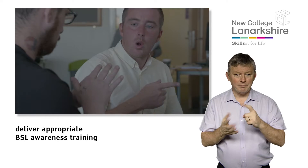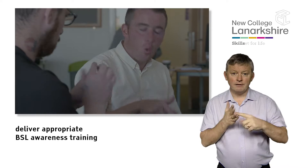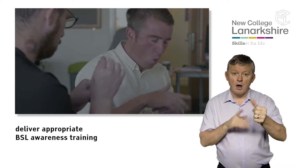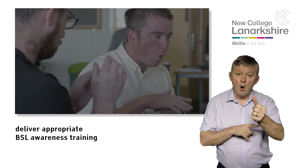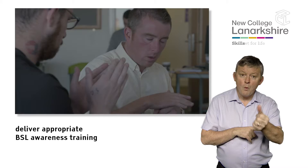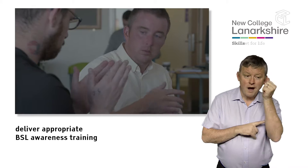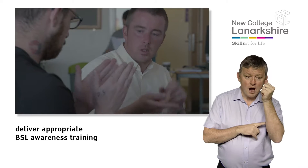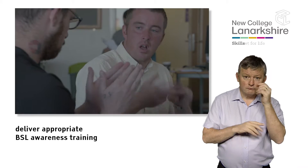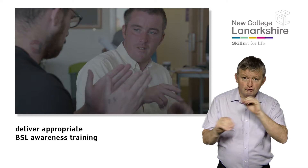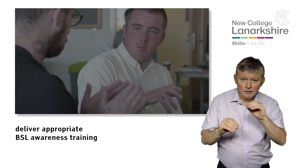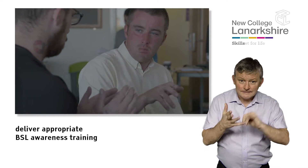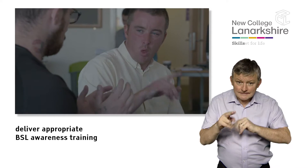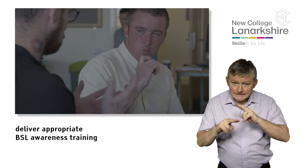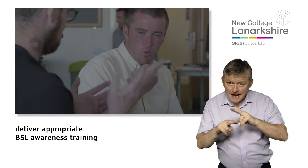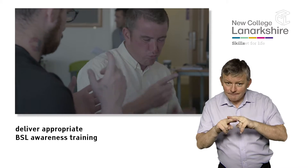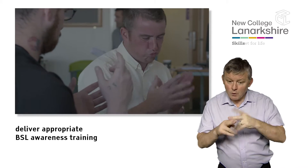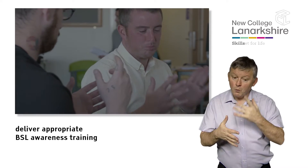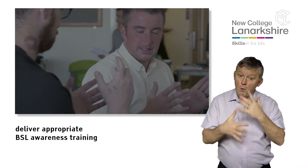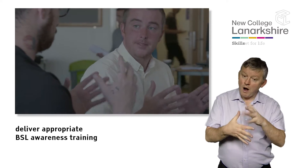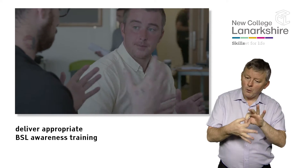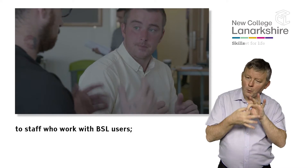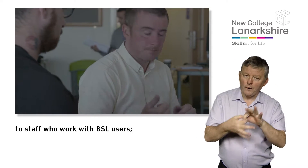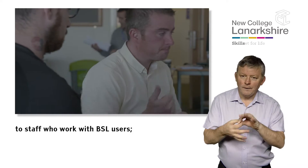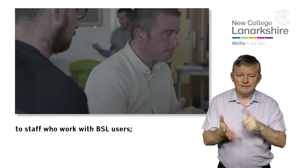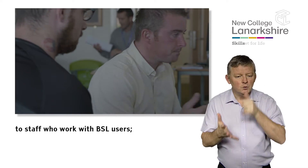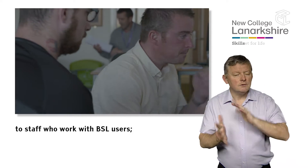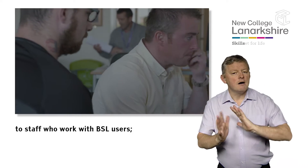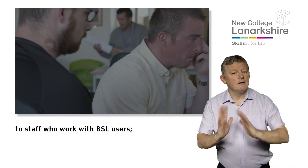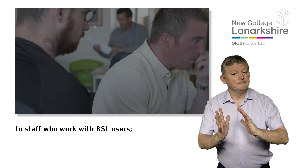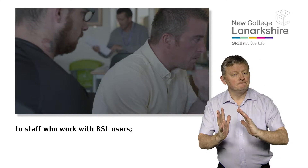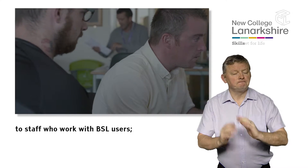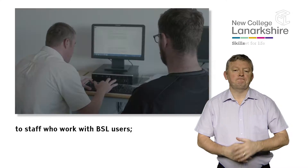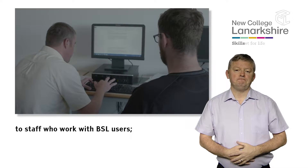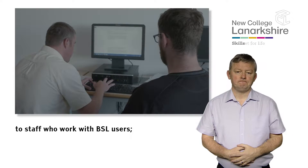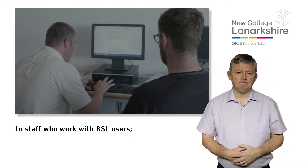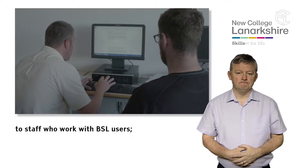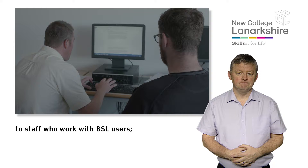Deliver appropriate BSL awareness training to staff who work with BSL users.